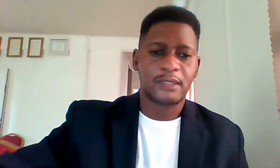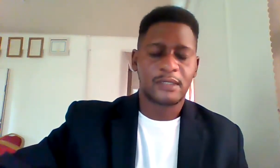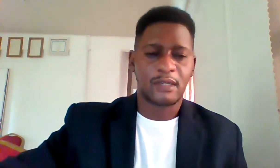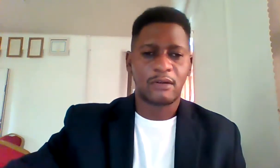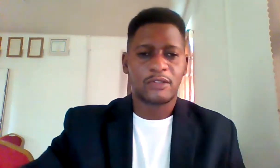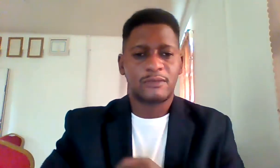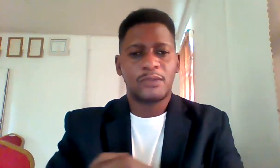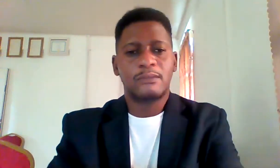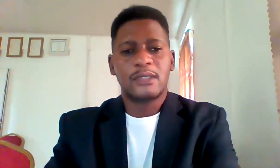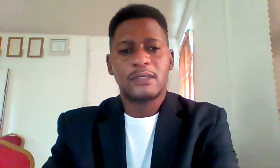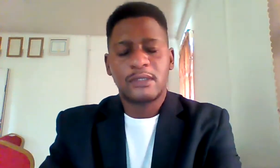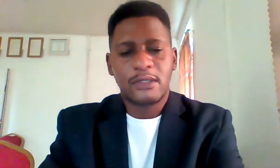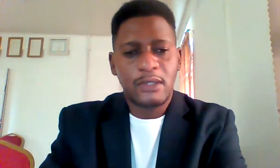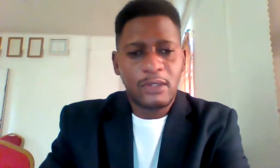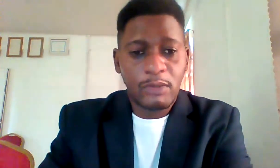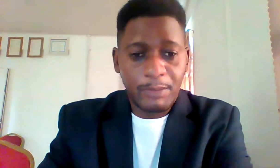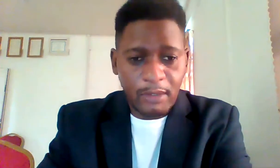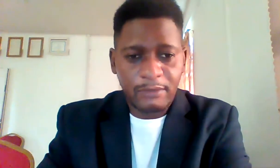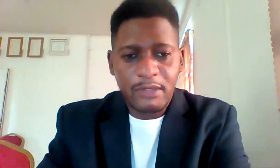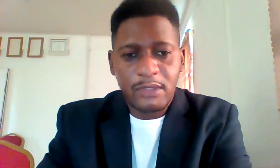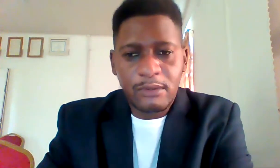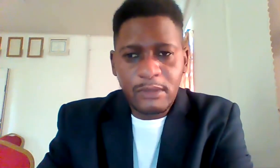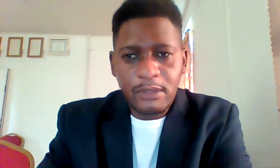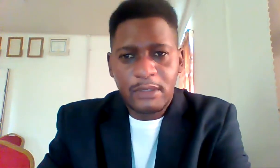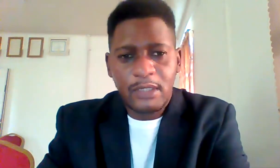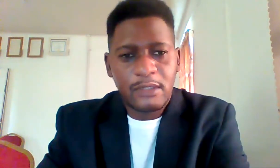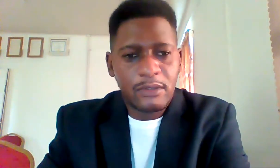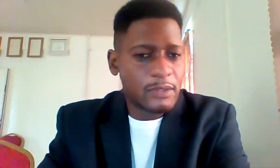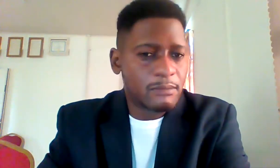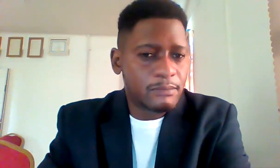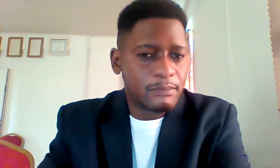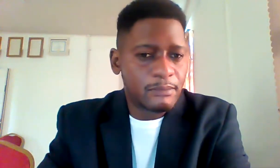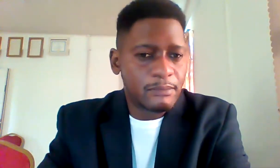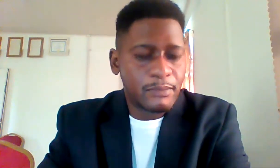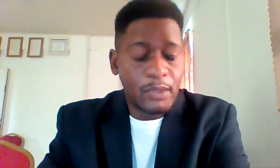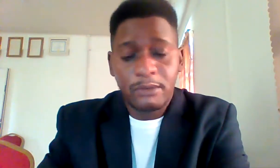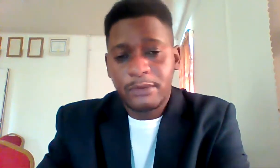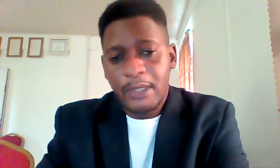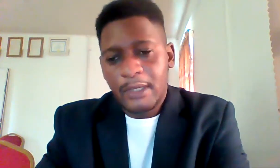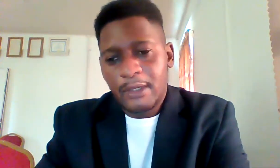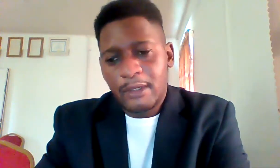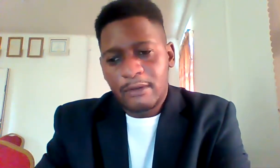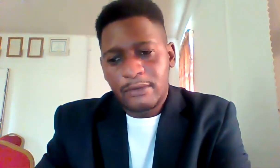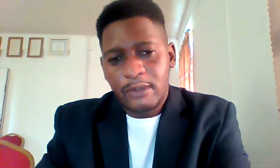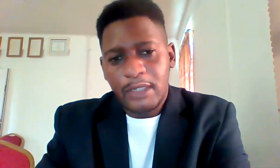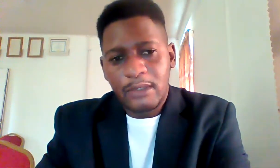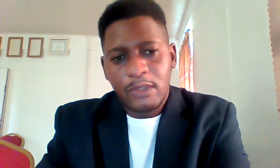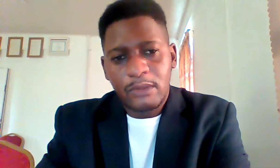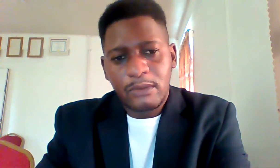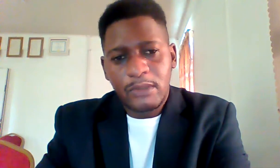psychology of doing business will be out very soon this is a unique book for anyone who is in